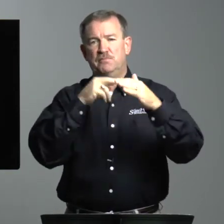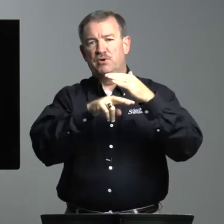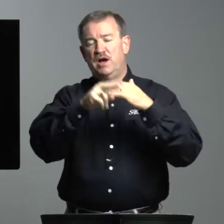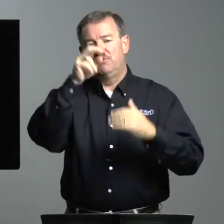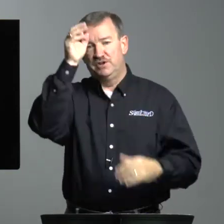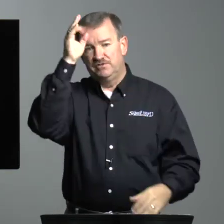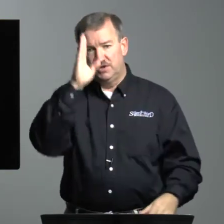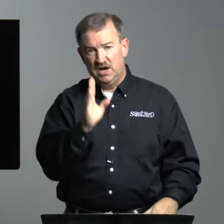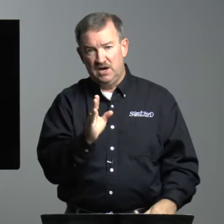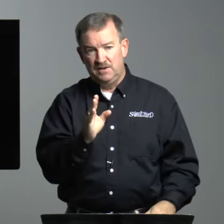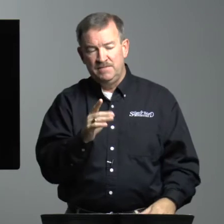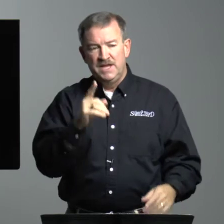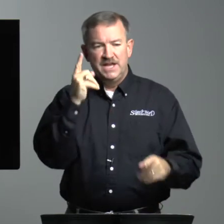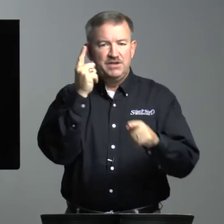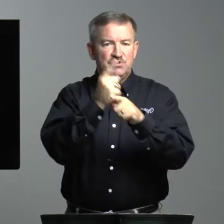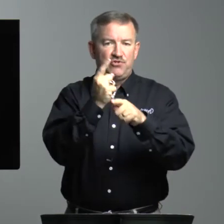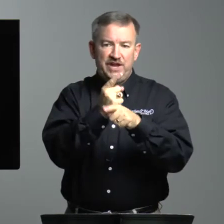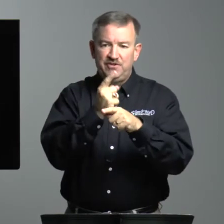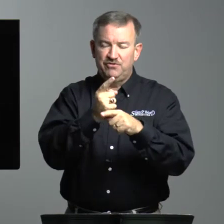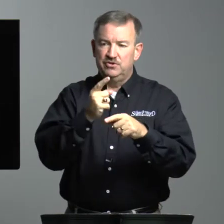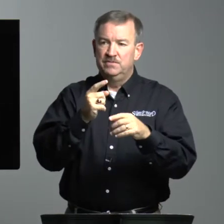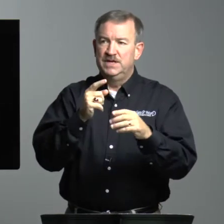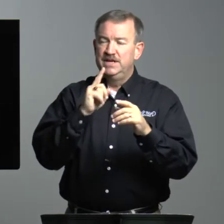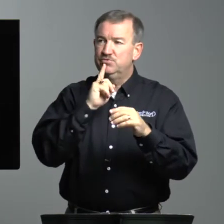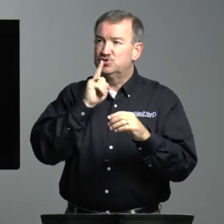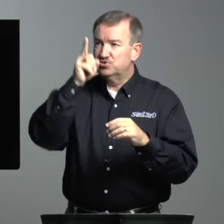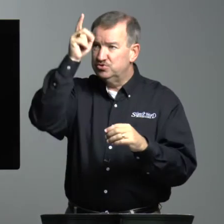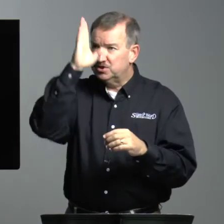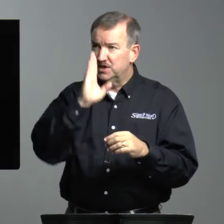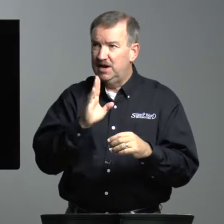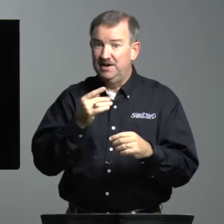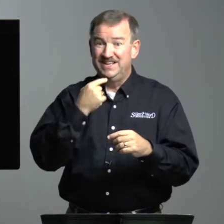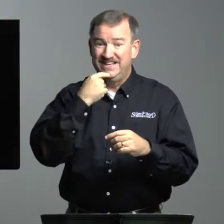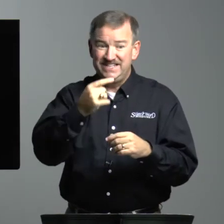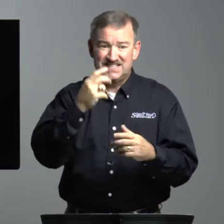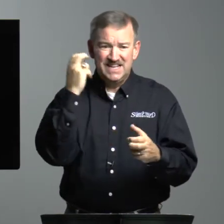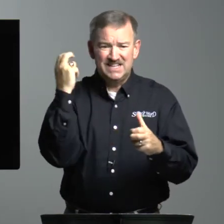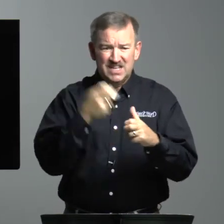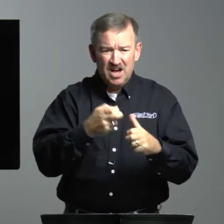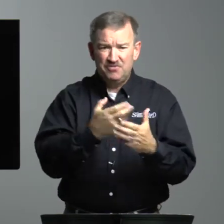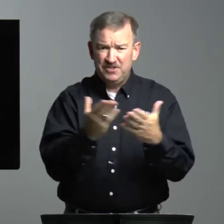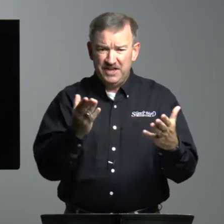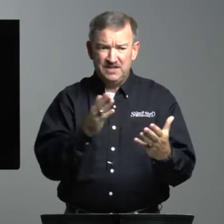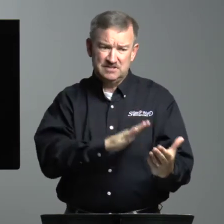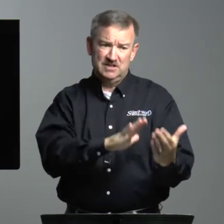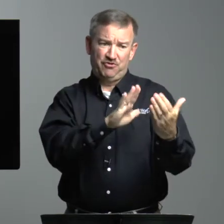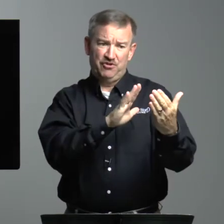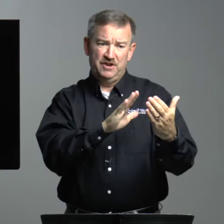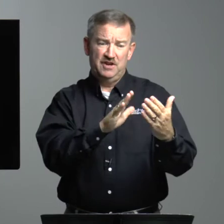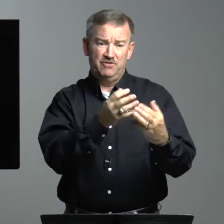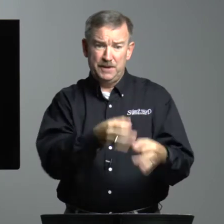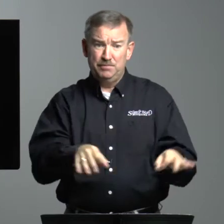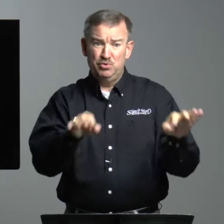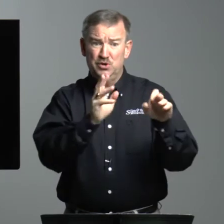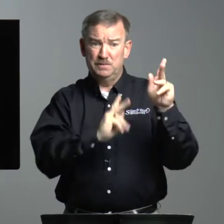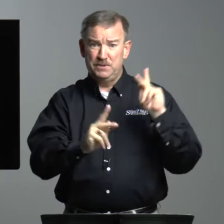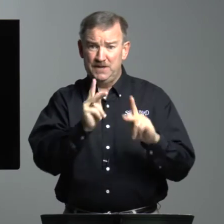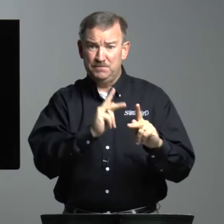prophet of God. He was faithful. He was true to God. He said tough things in front of important people.